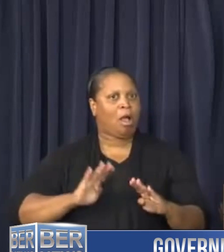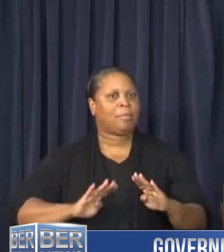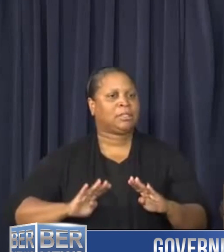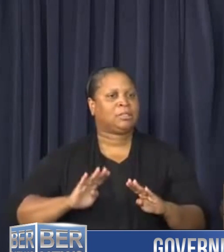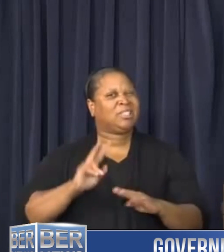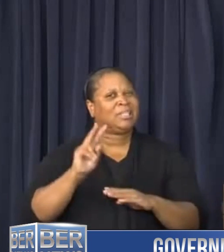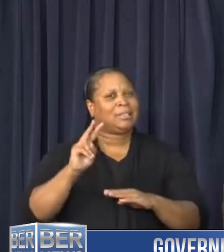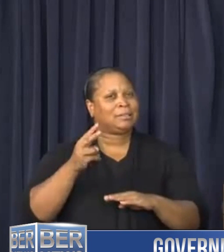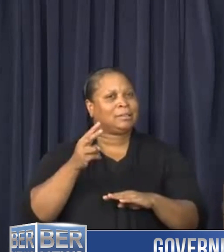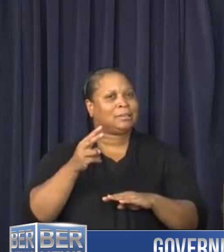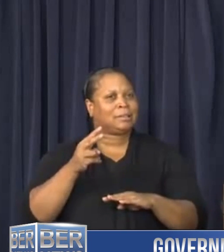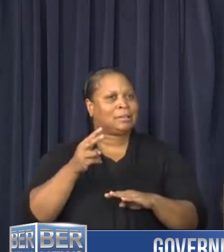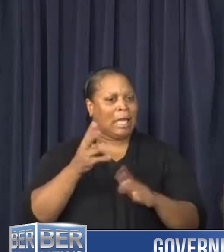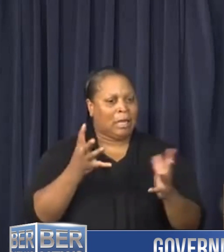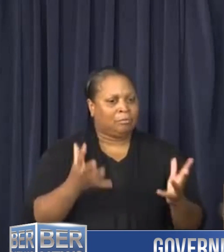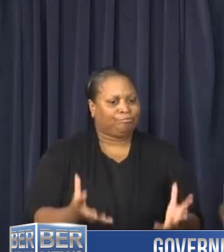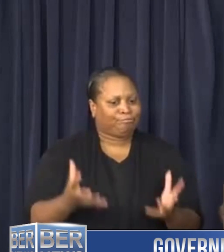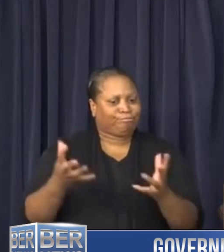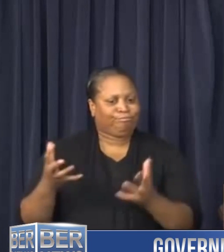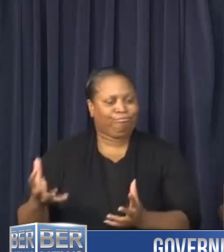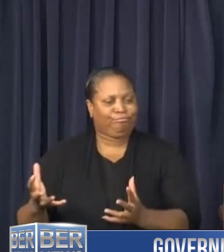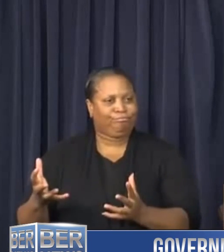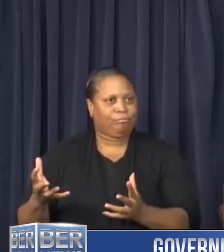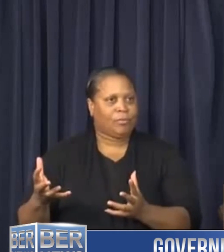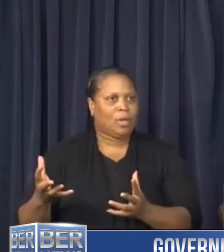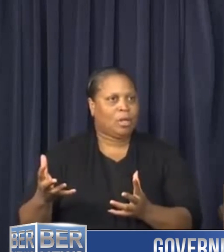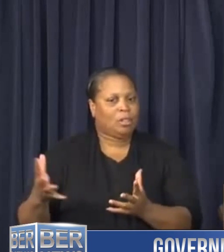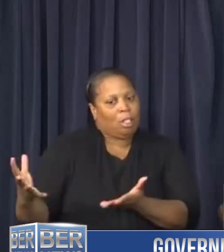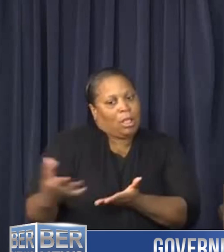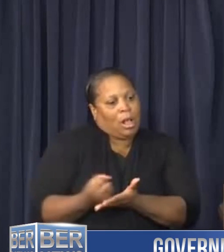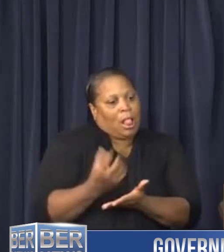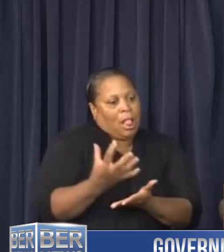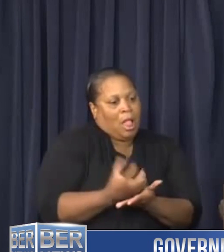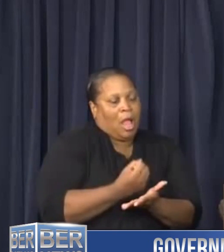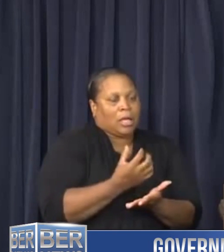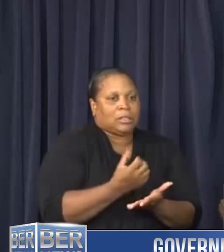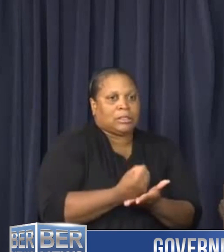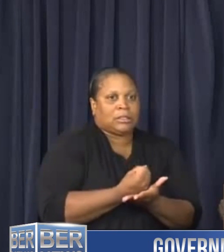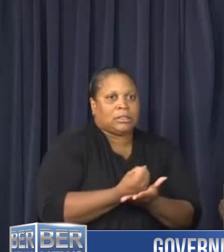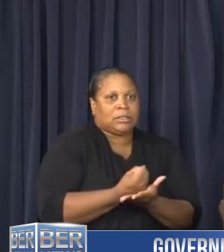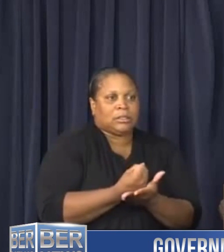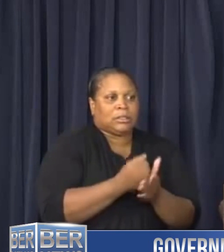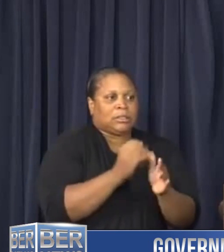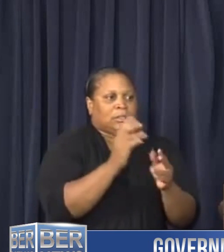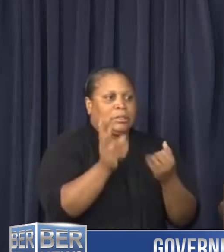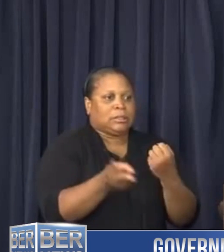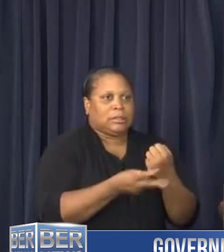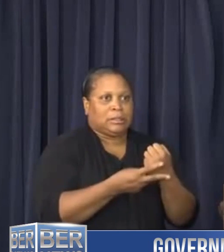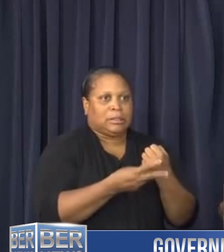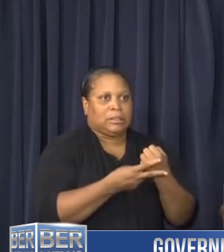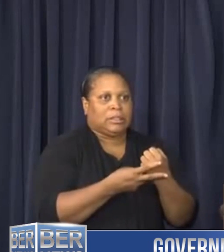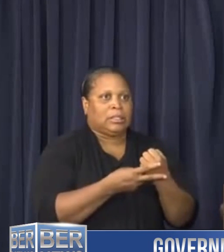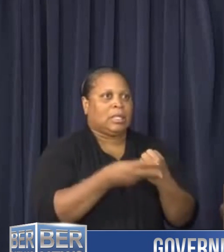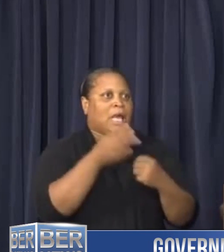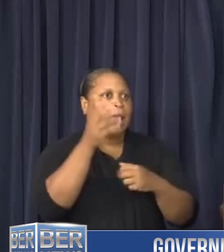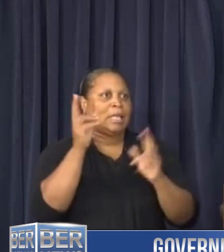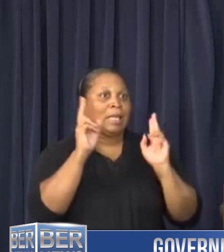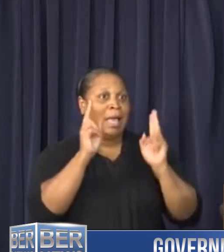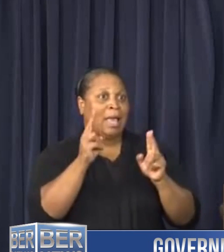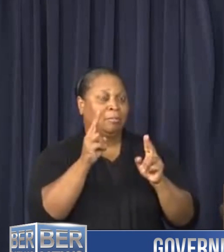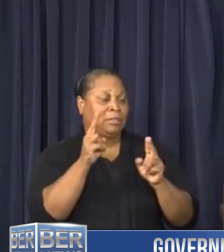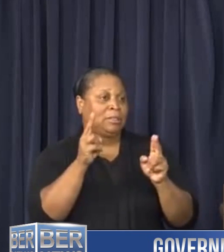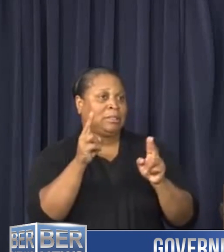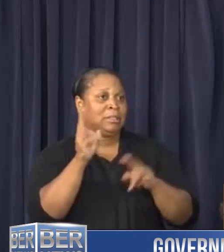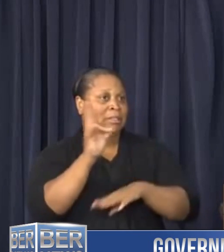was a second tranche of goods that were collected and they were stored at the Hamilton 70 of Ventus Center. That was